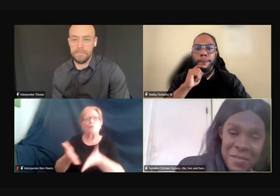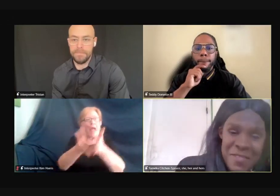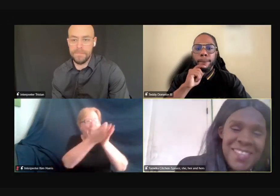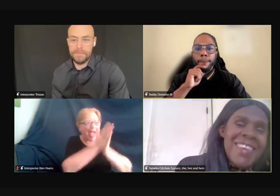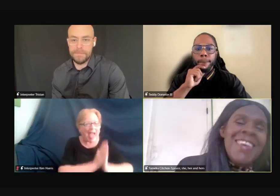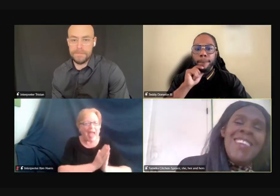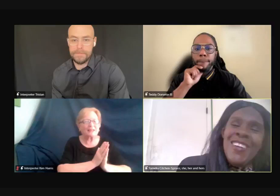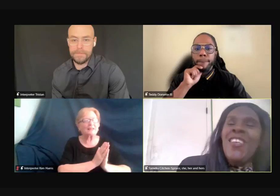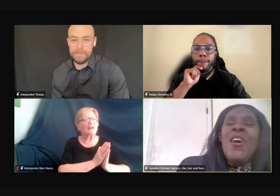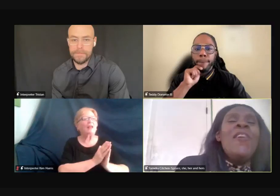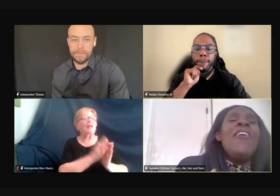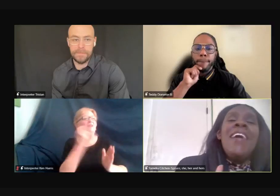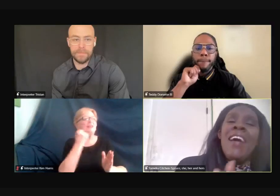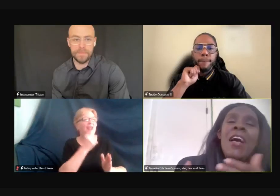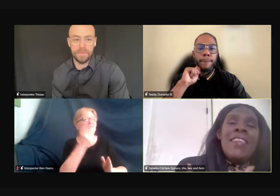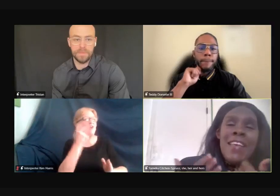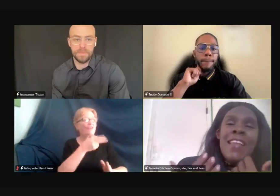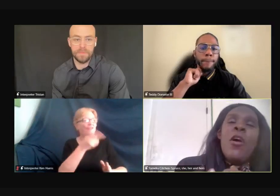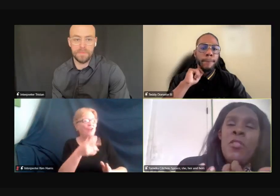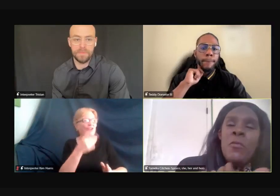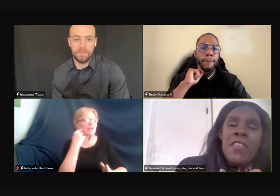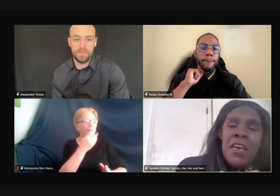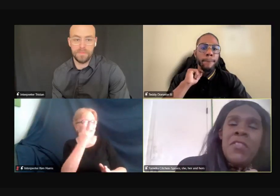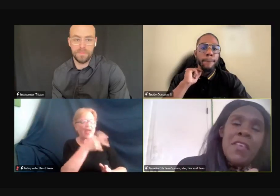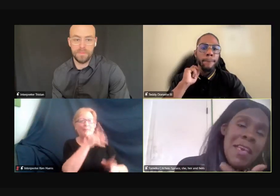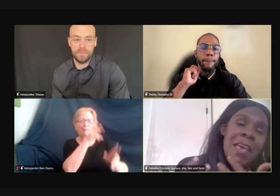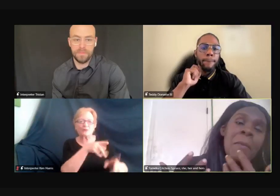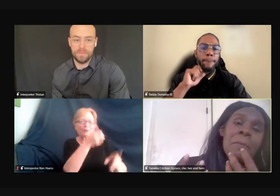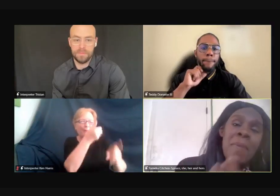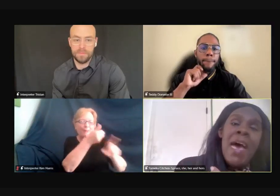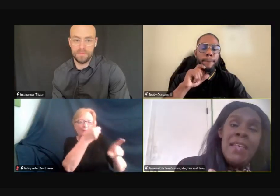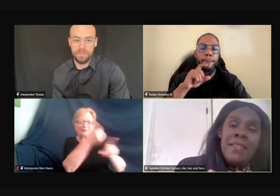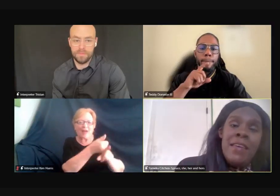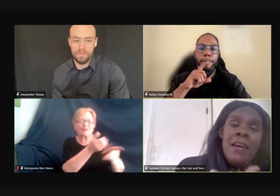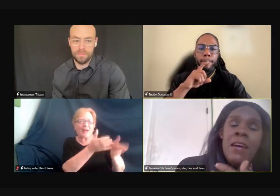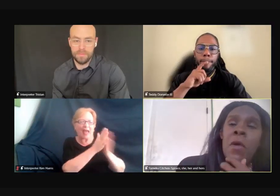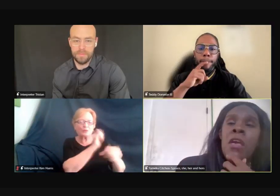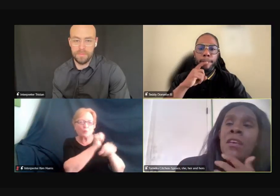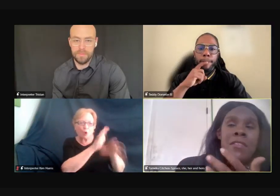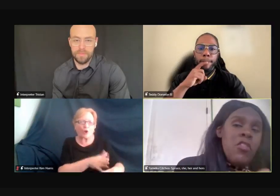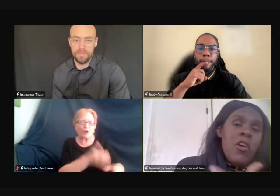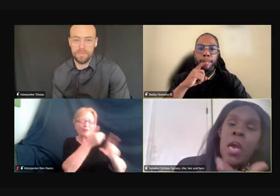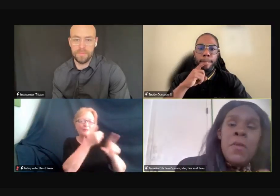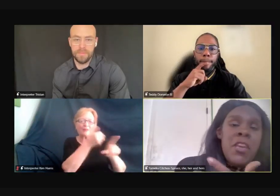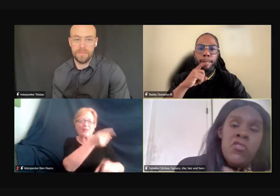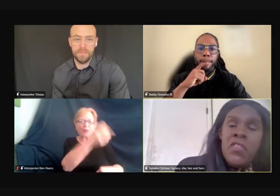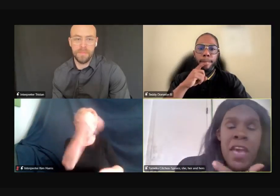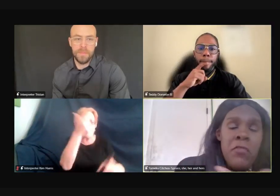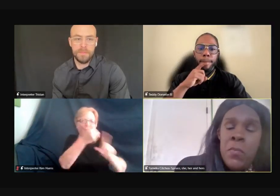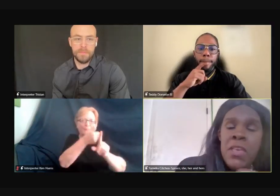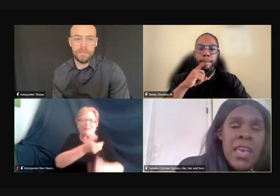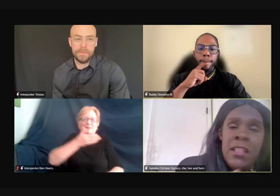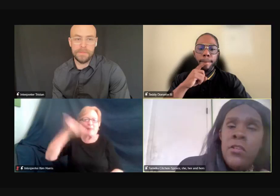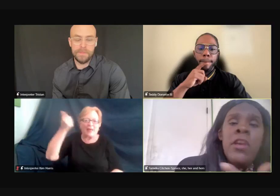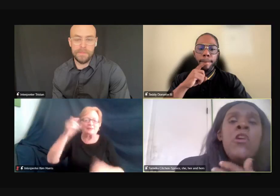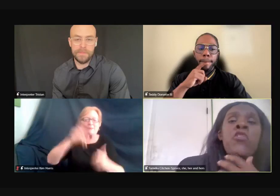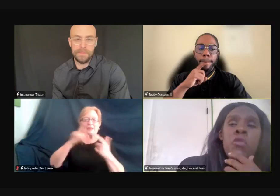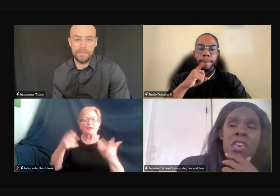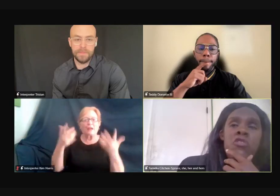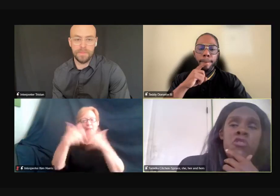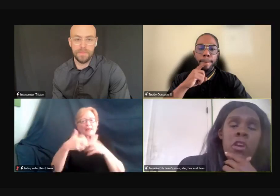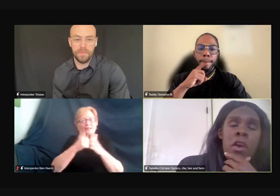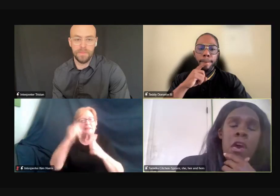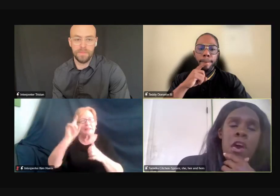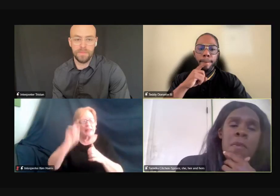themselves, you know, because they know themselves best, because, you know, accommodations have to be catered